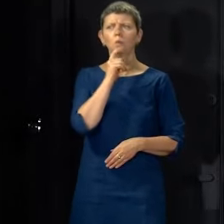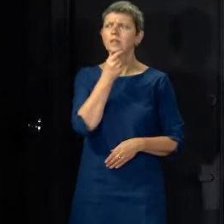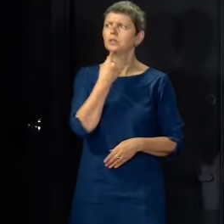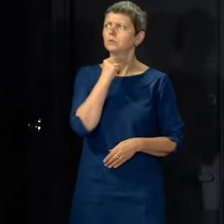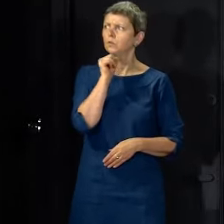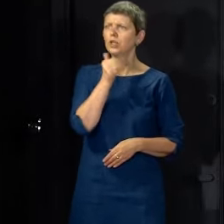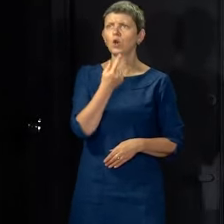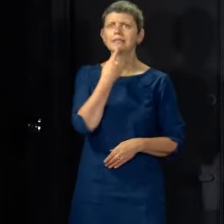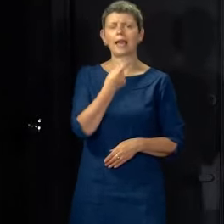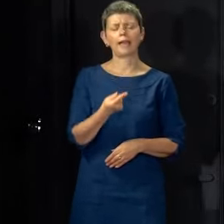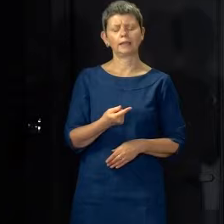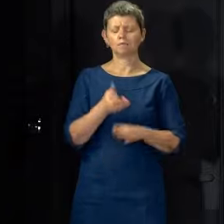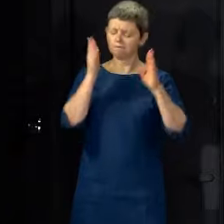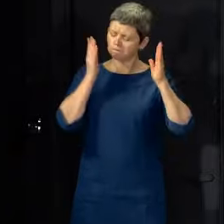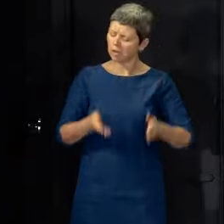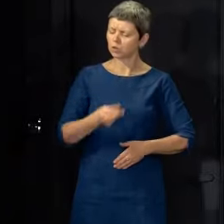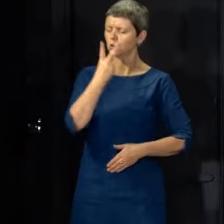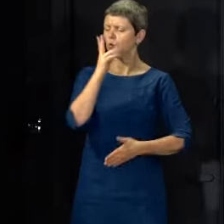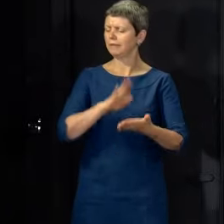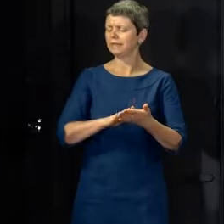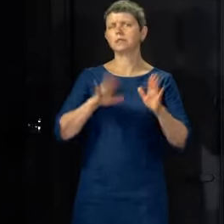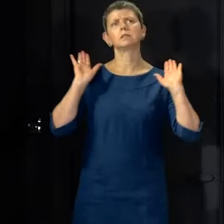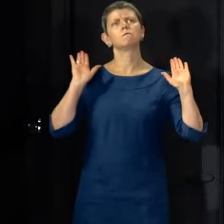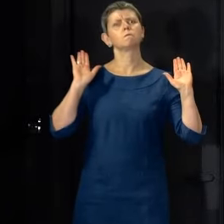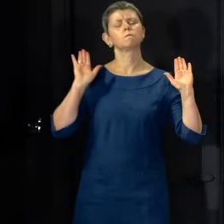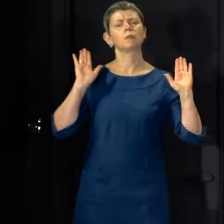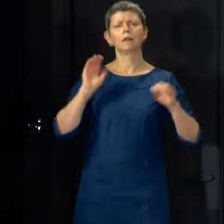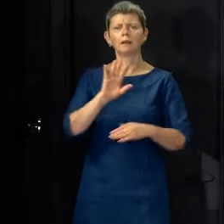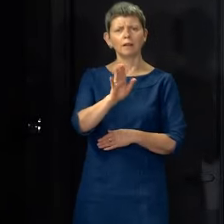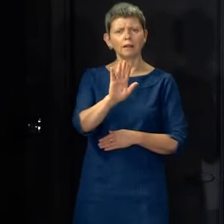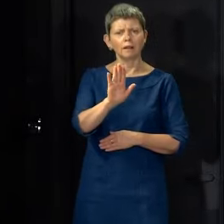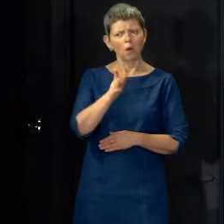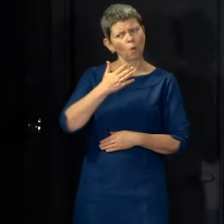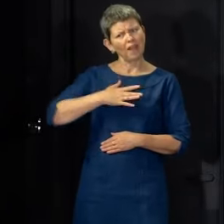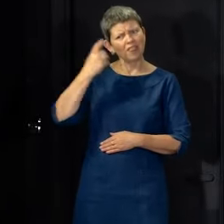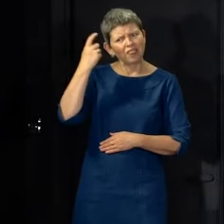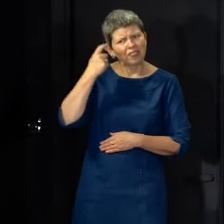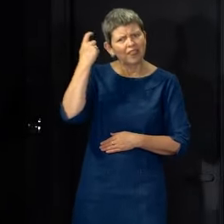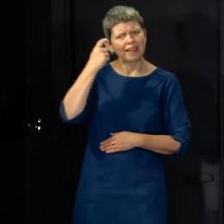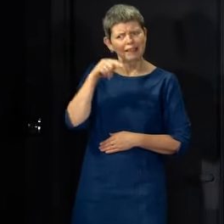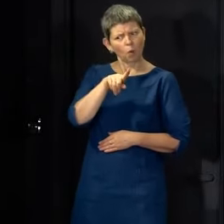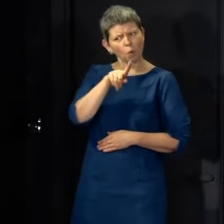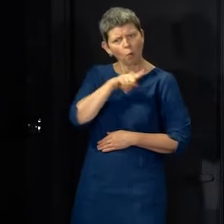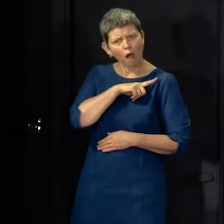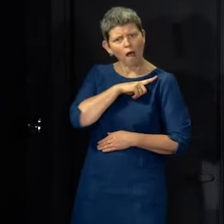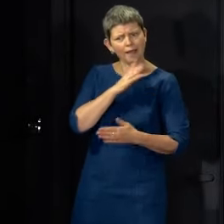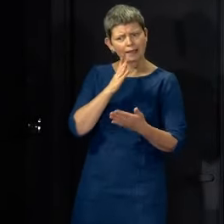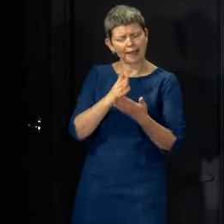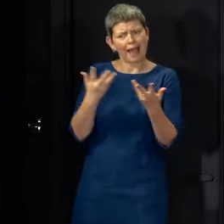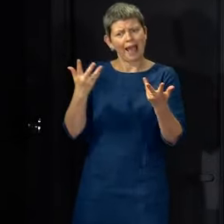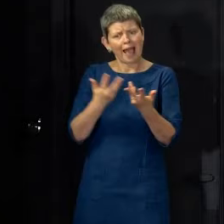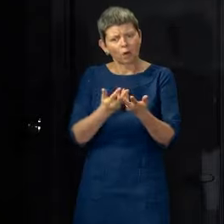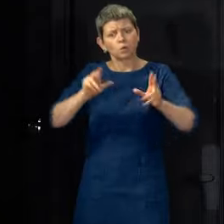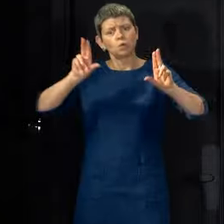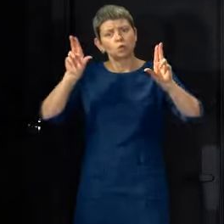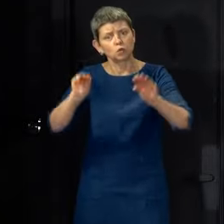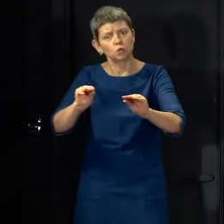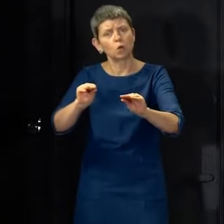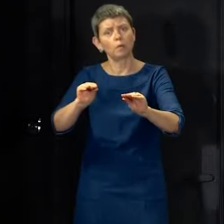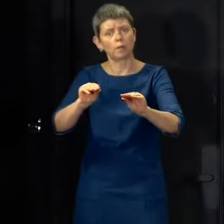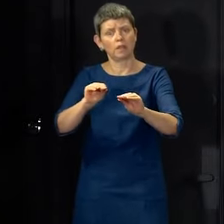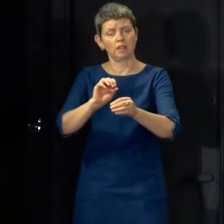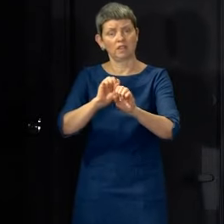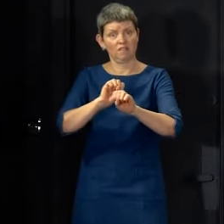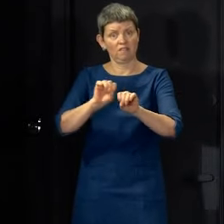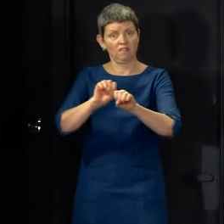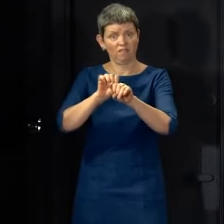may. This is all about getting the right balance into our decision-making so that we continue to suppress this virus. And here's the key point. The more we